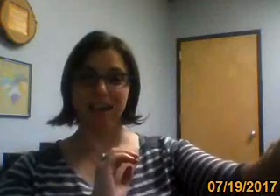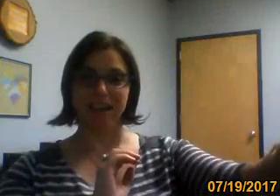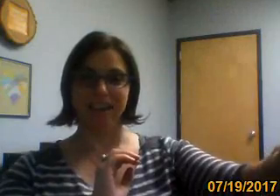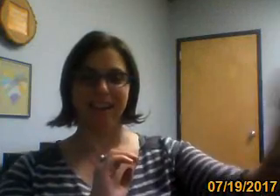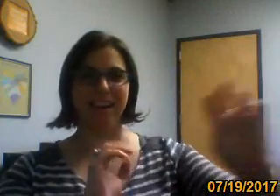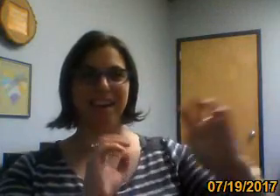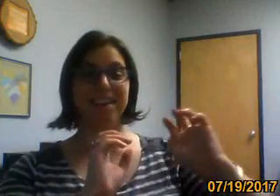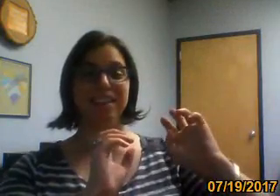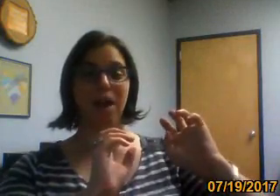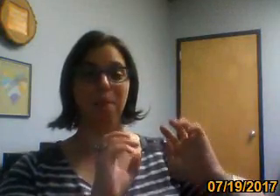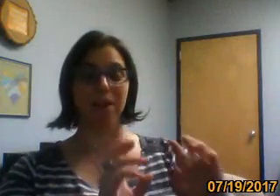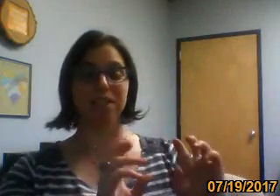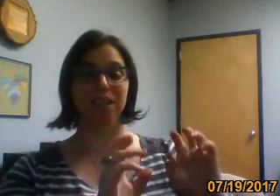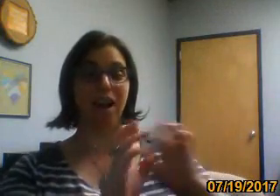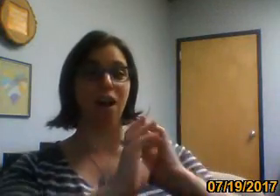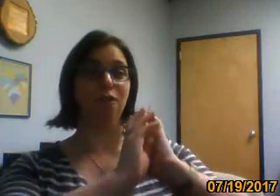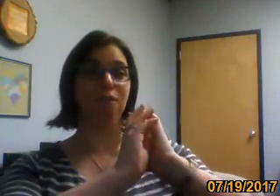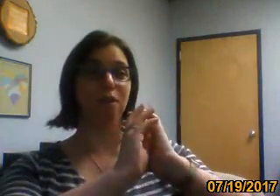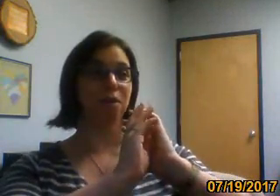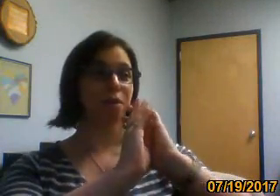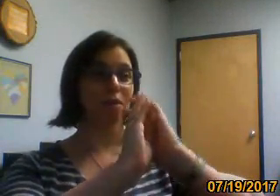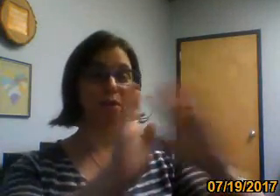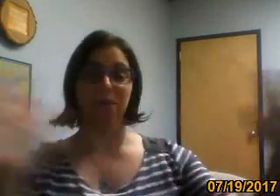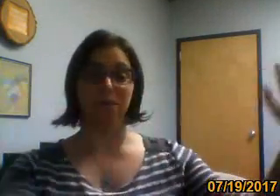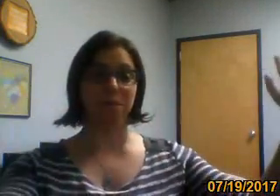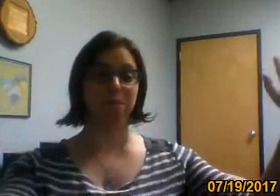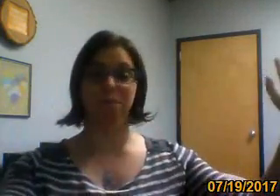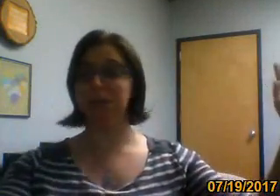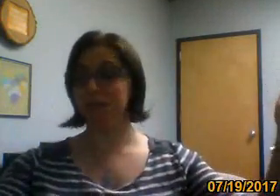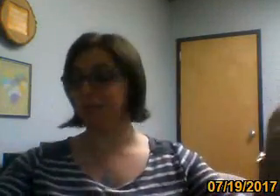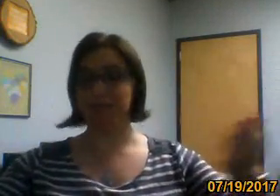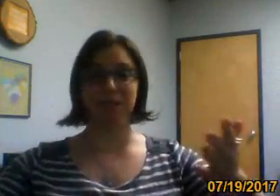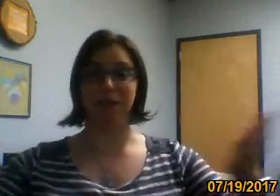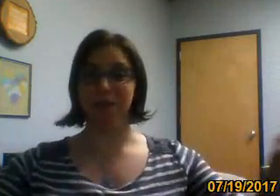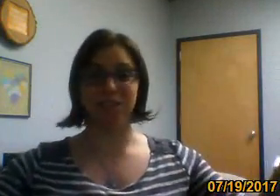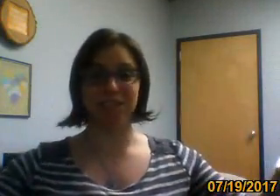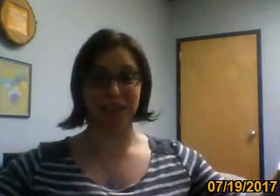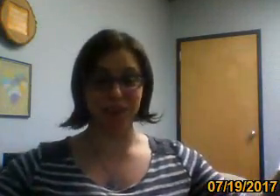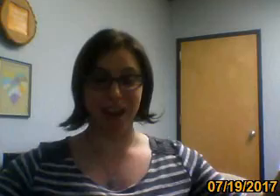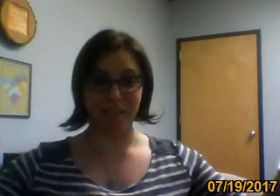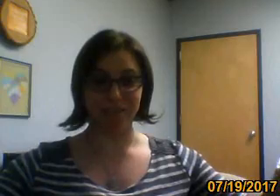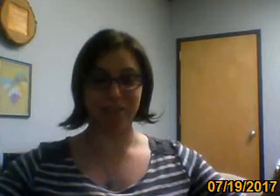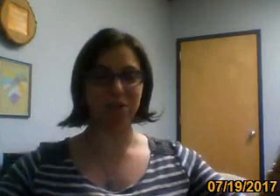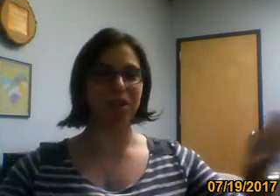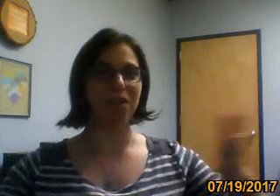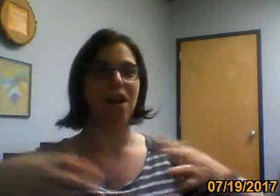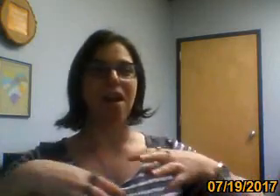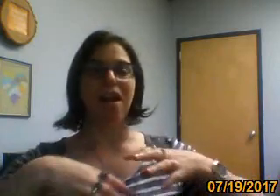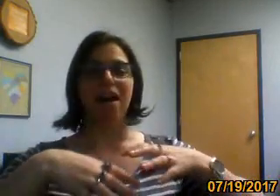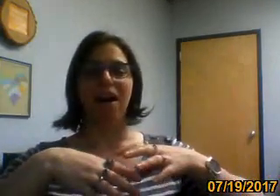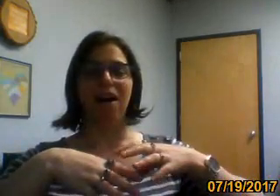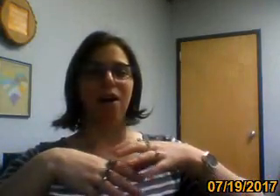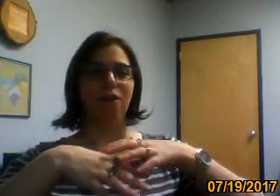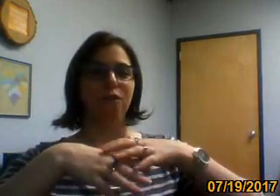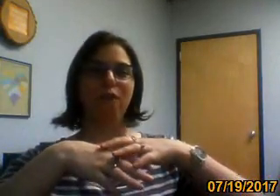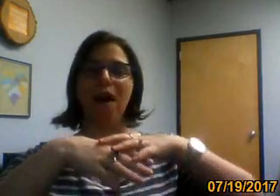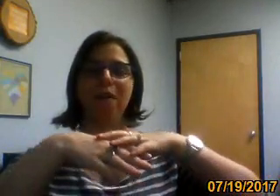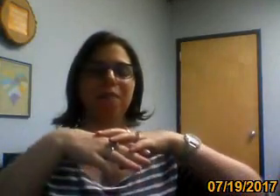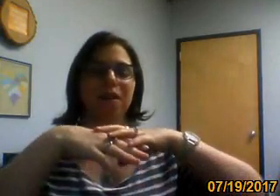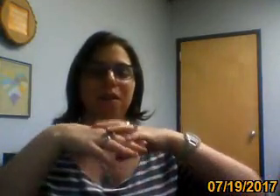shed is a bunch of pieces, you know, just like what I've shown you, uh, from